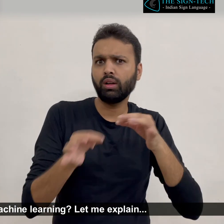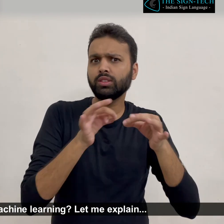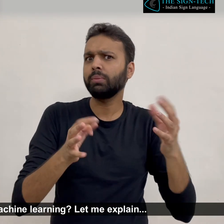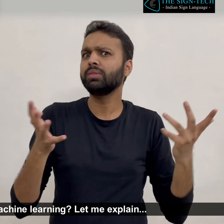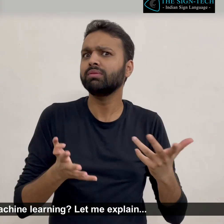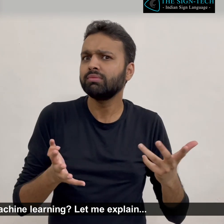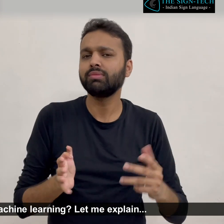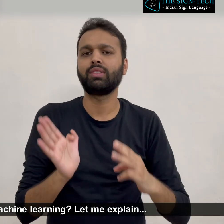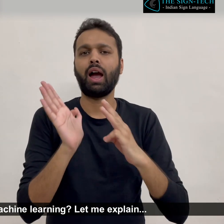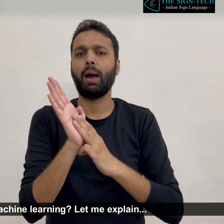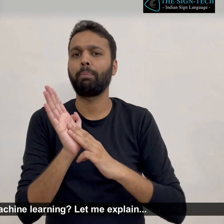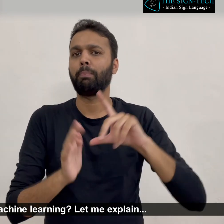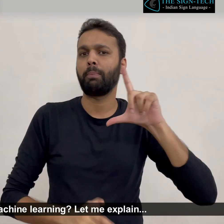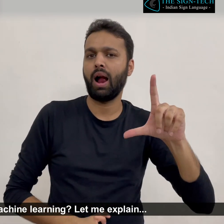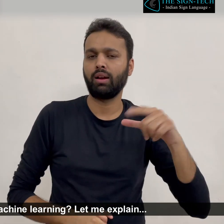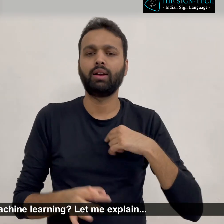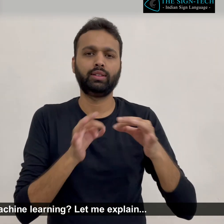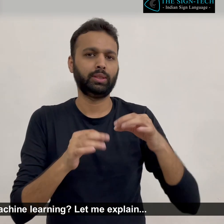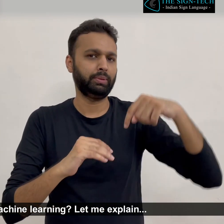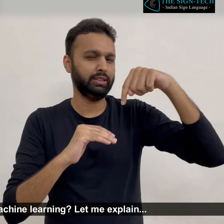What is Machine Learning? Let me explain.